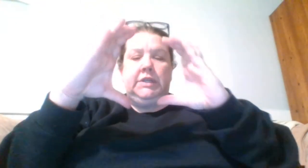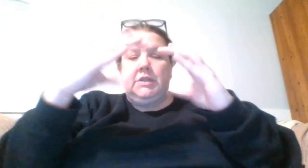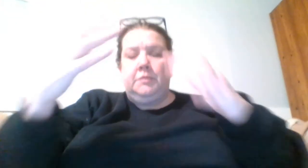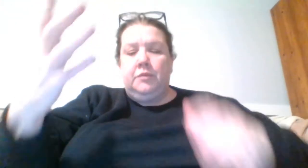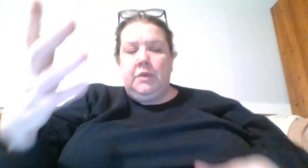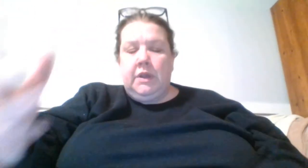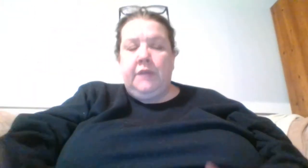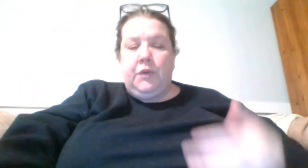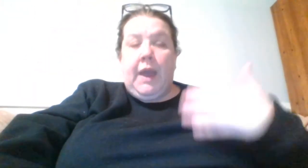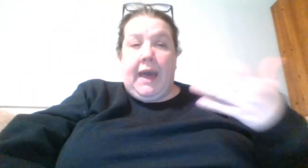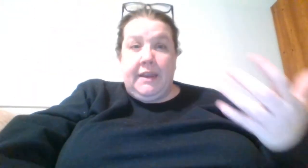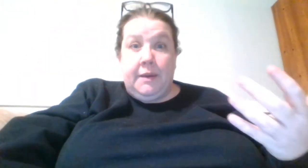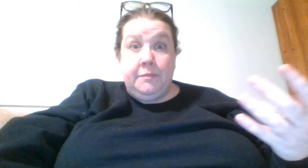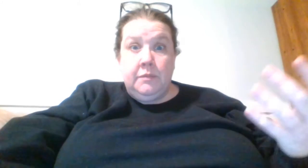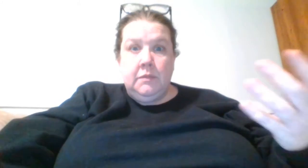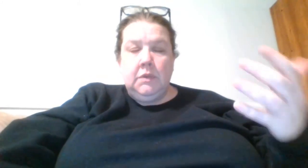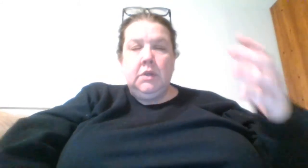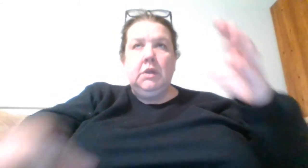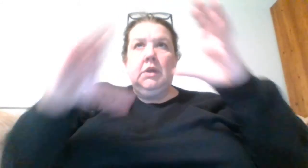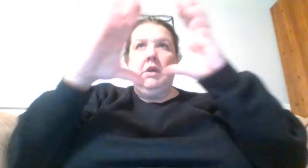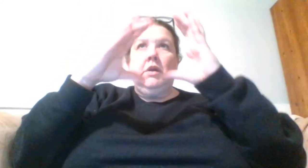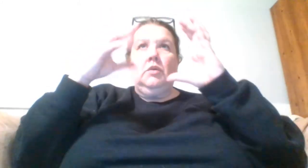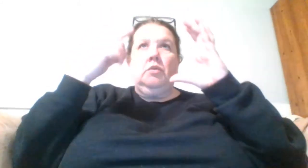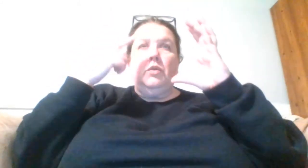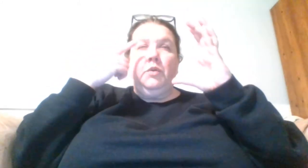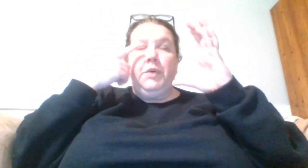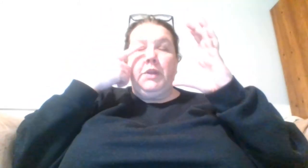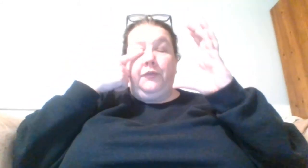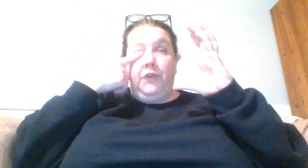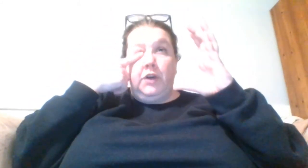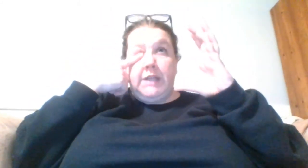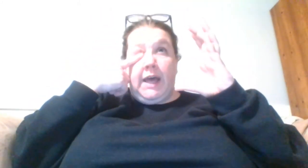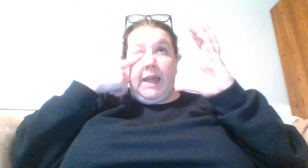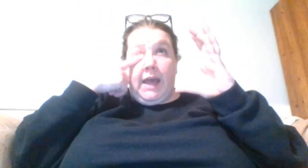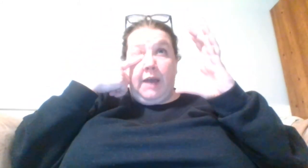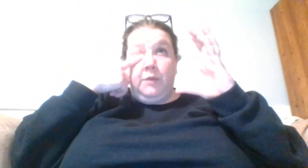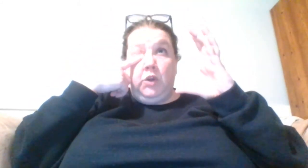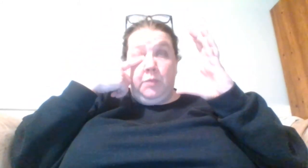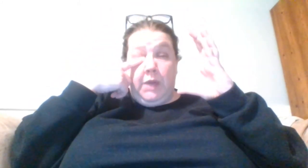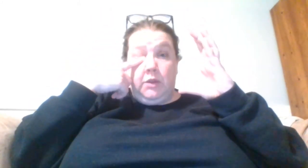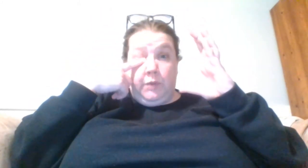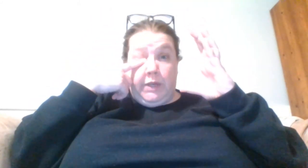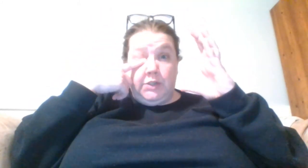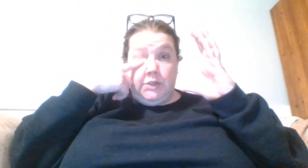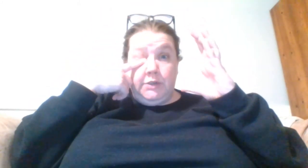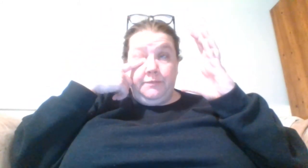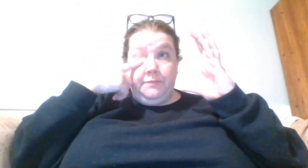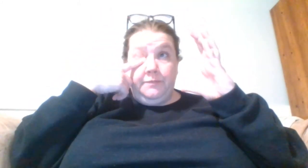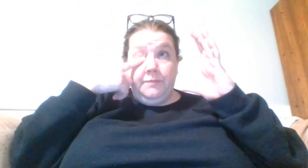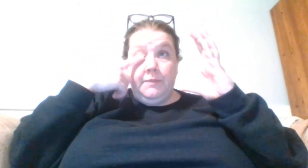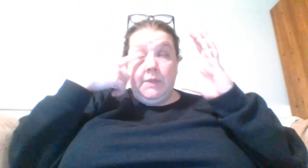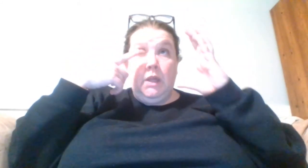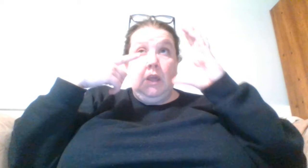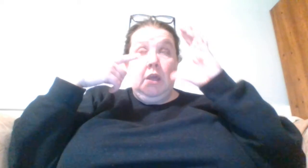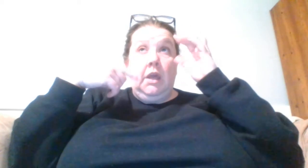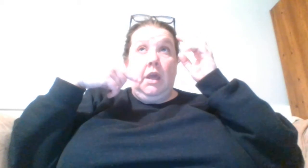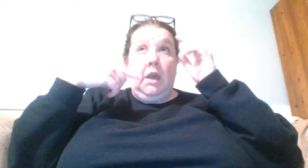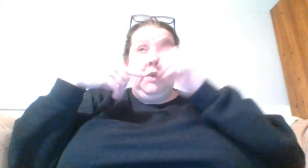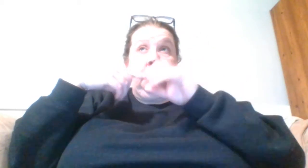stitch him if you had him you put the first eye on when you make the wish and when the